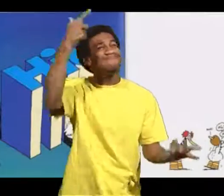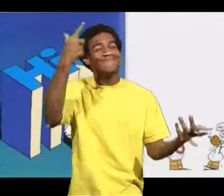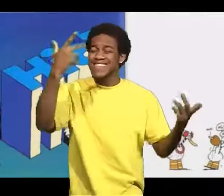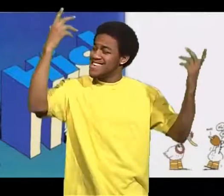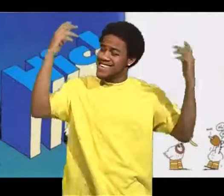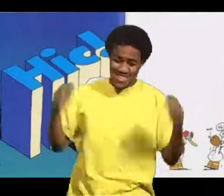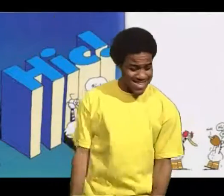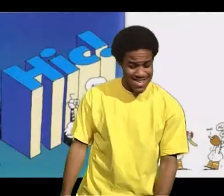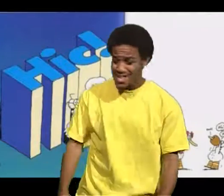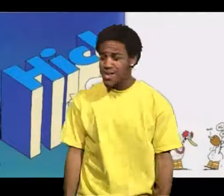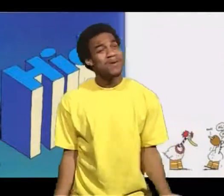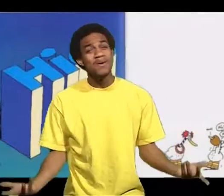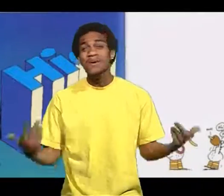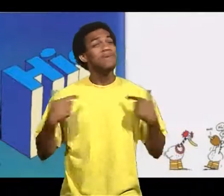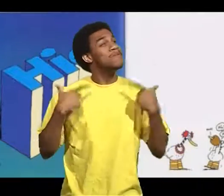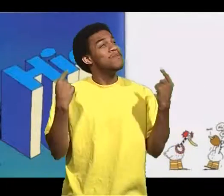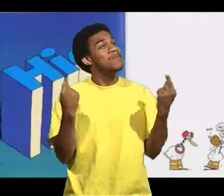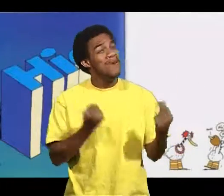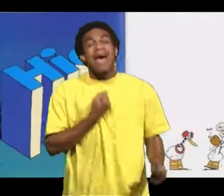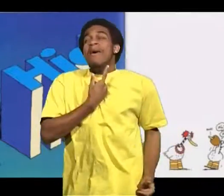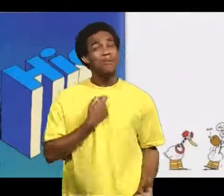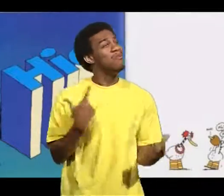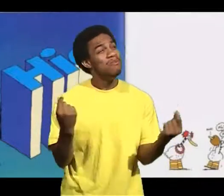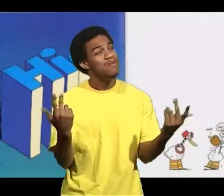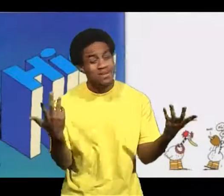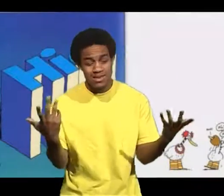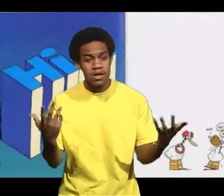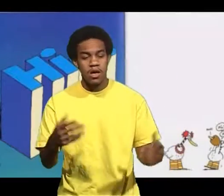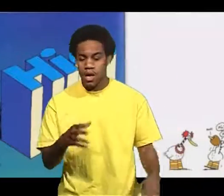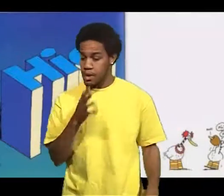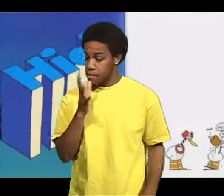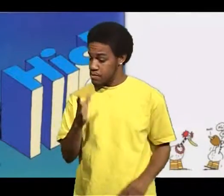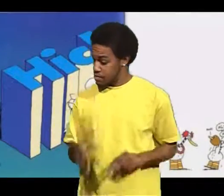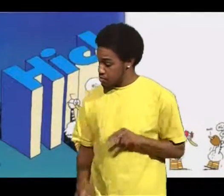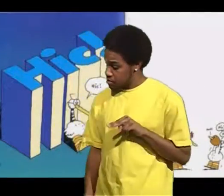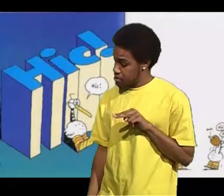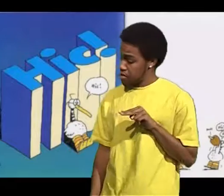hiccuping. What am I gonna do? Grandma said hmm.